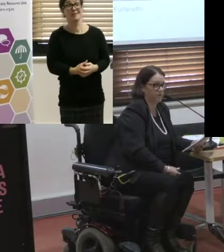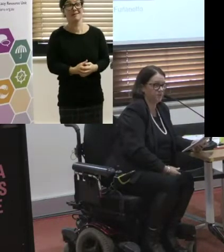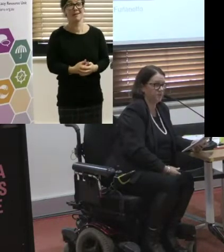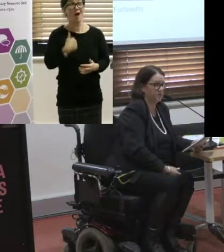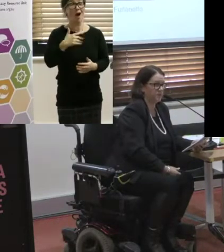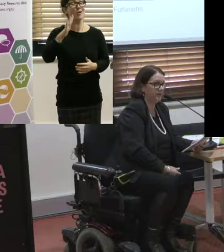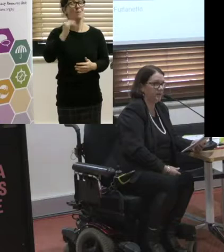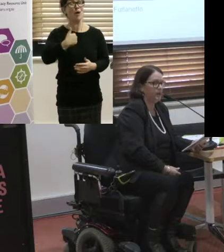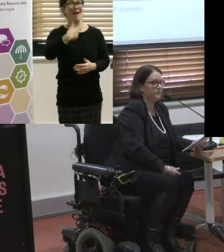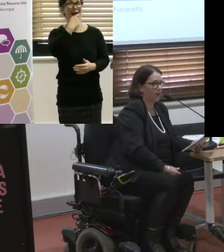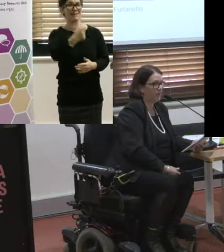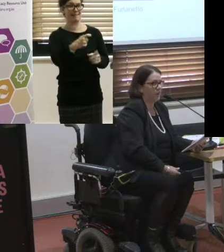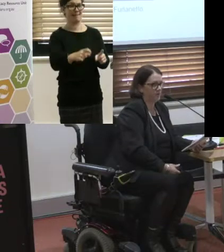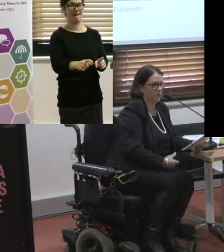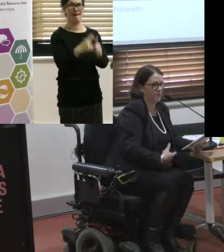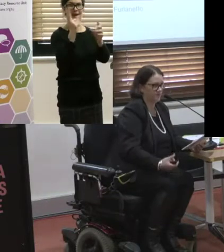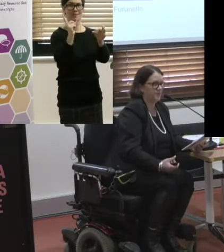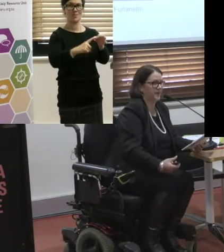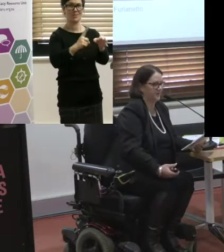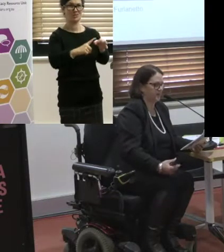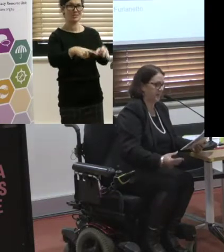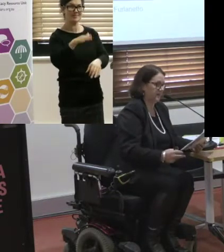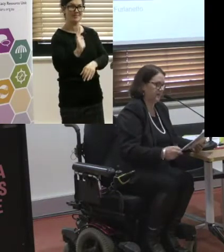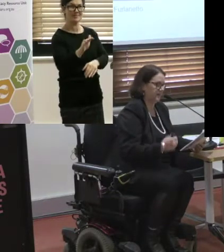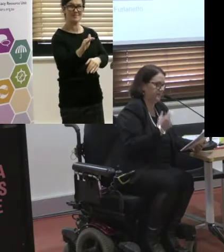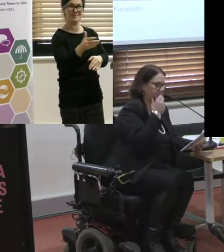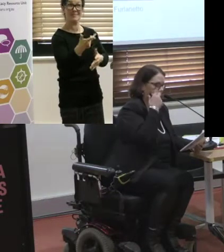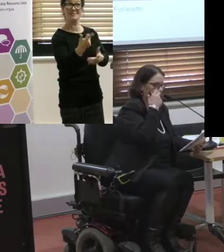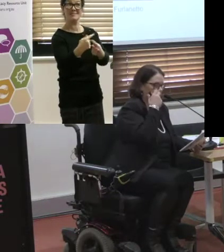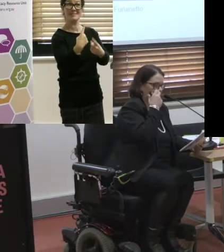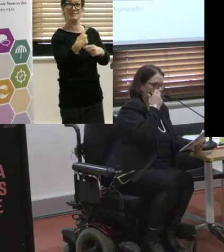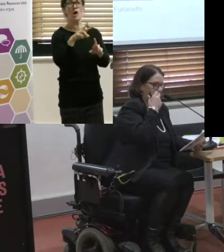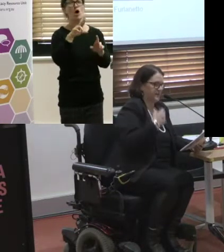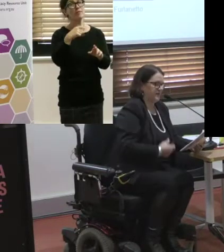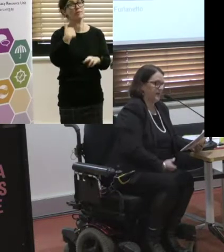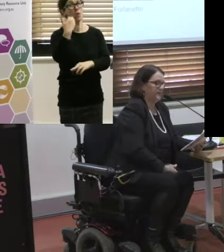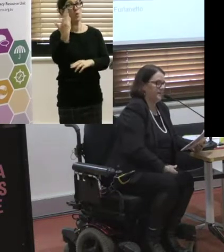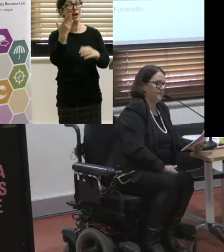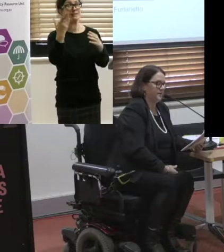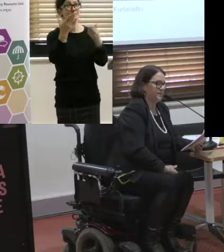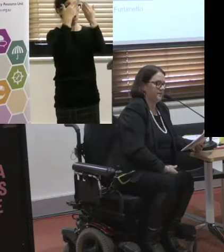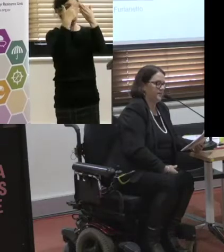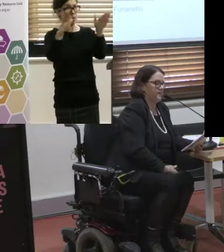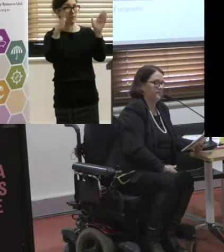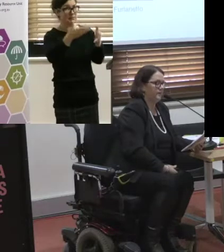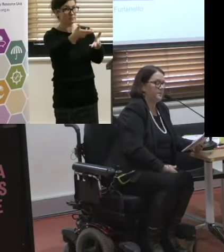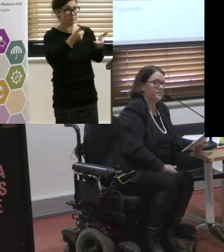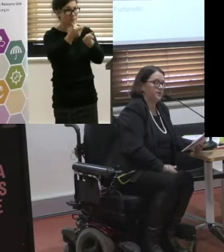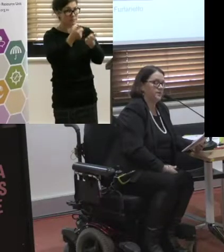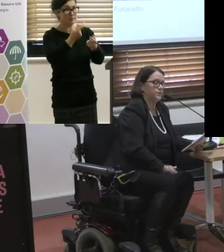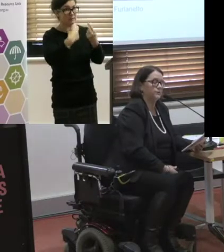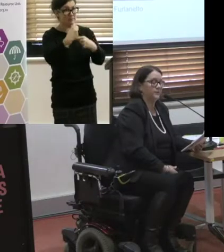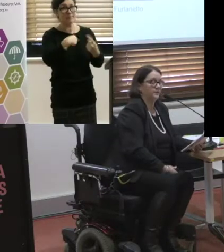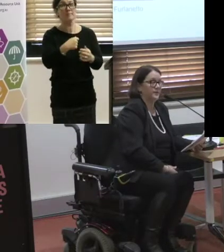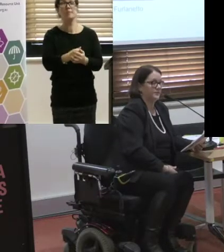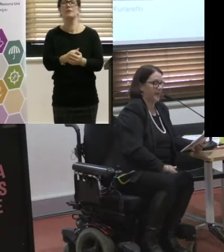questions from time to time, but I hope that I'm always as respectful as I can be. The State Government is investing $25 million